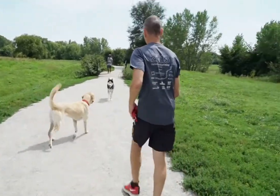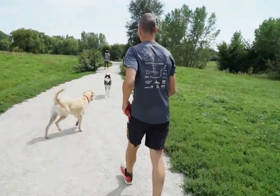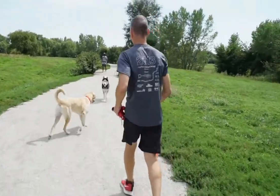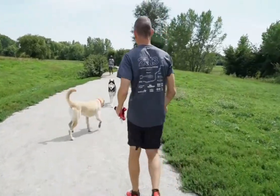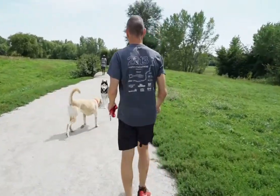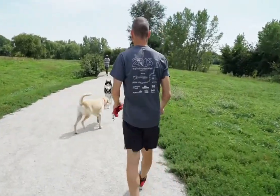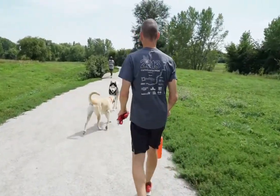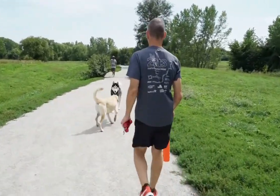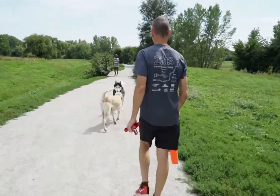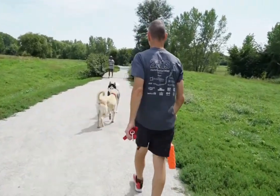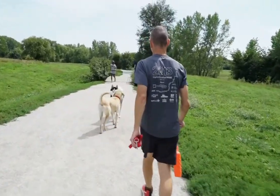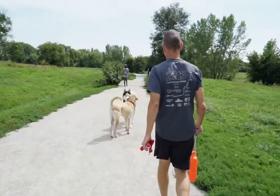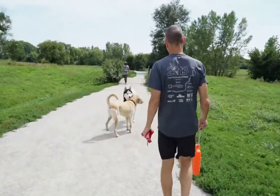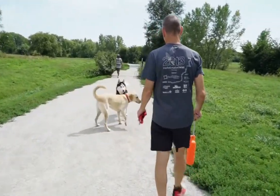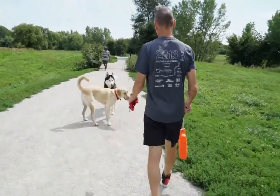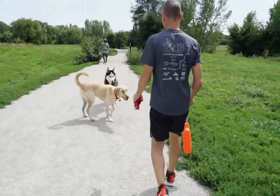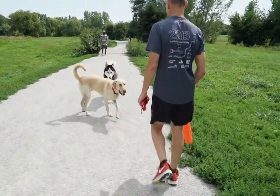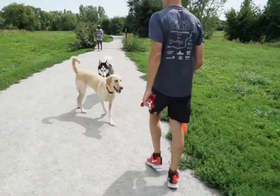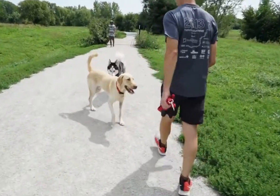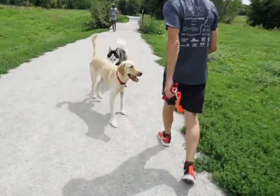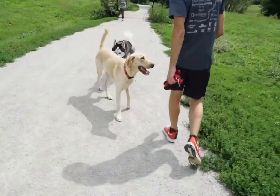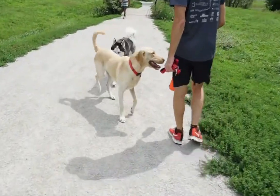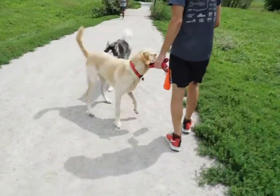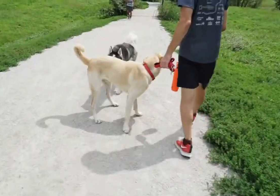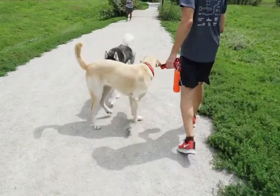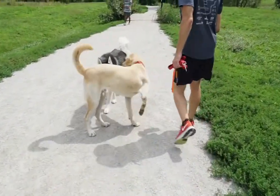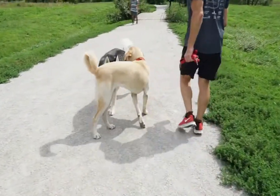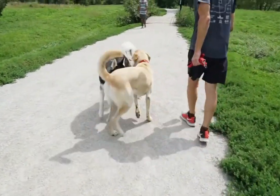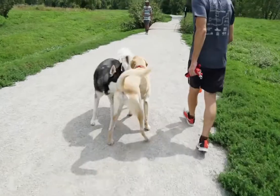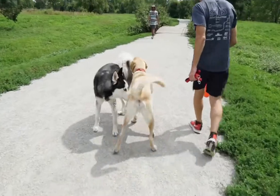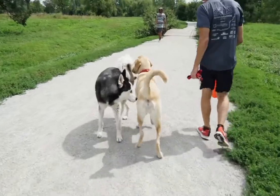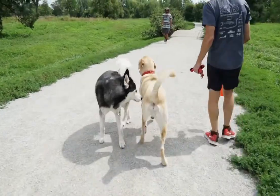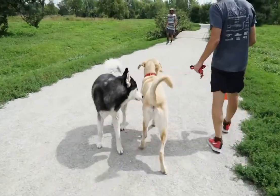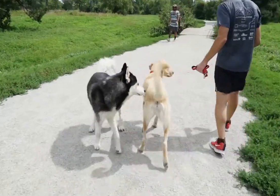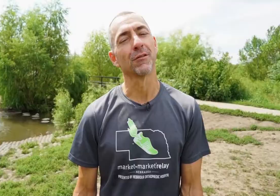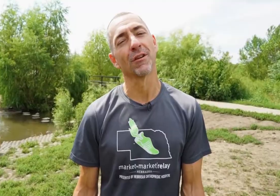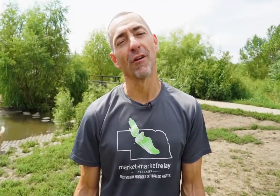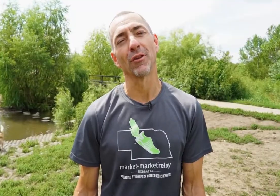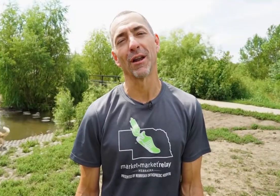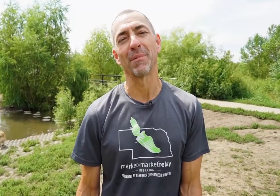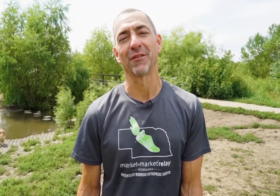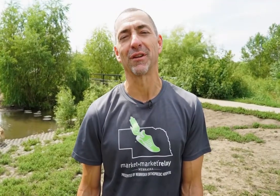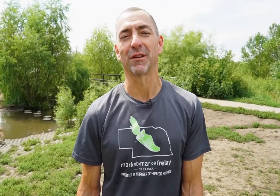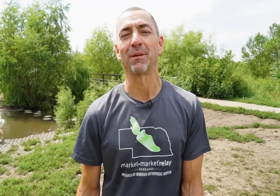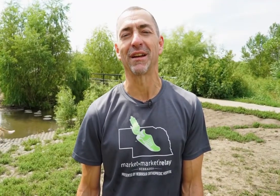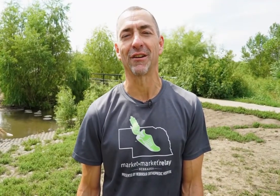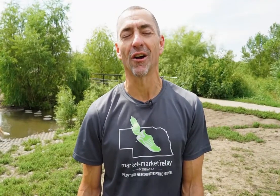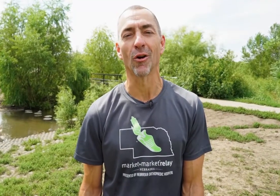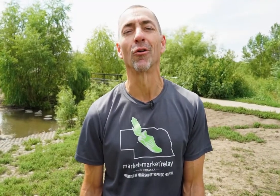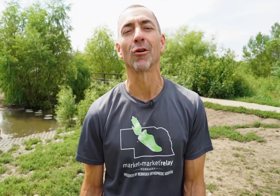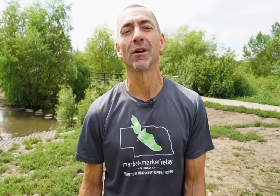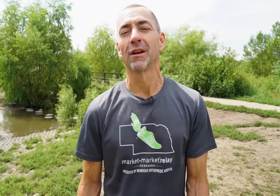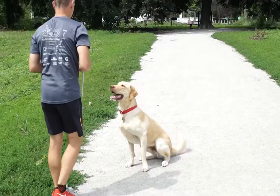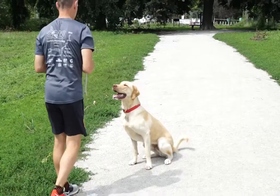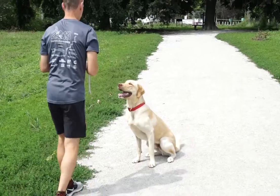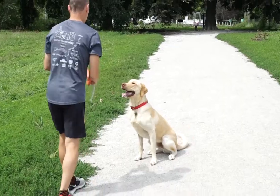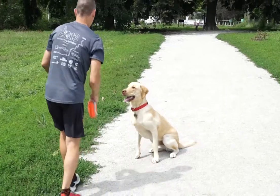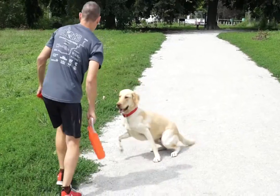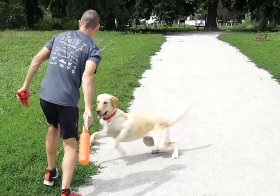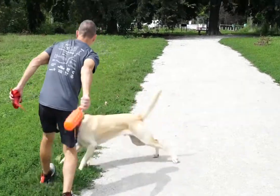just, it takes me away from the stresses of work and those kind of things. So there's an awful lot of benefits to being a dog owner. From the dog's standpoint,